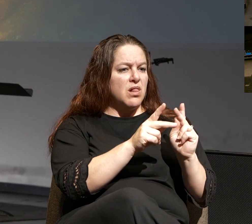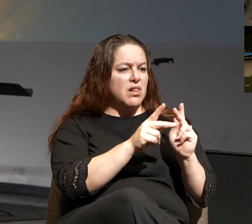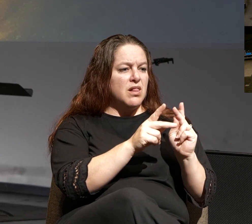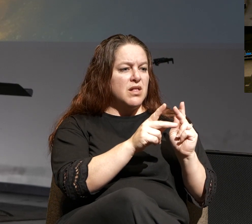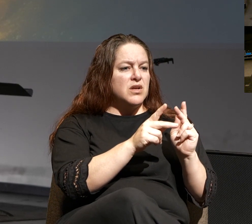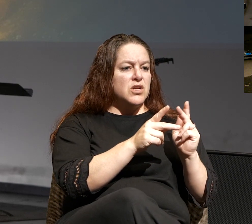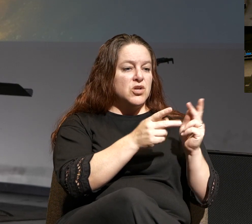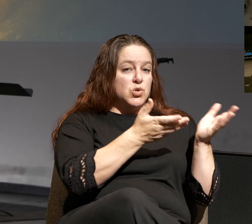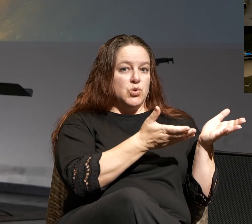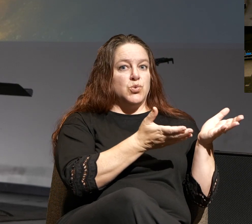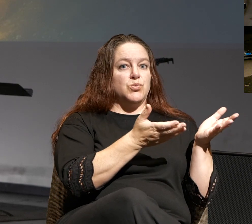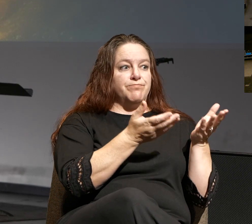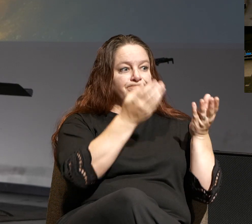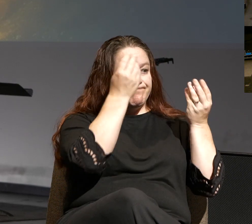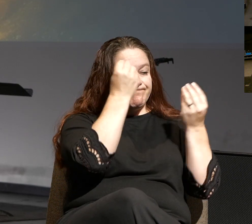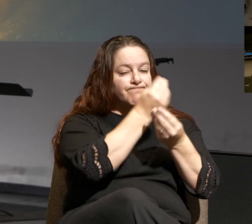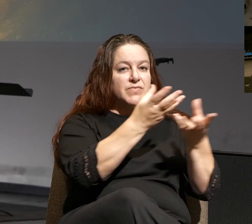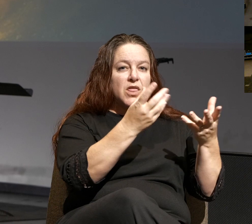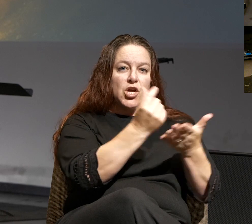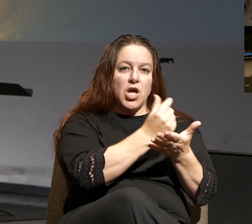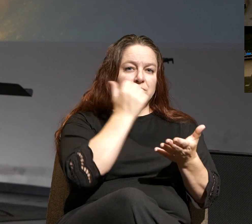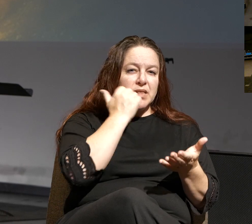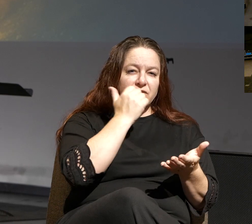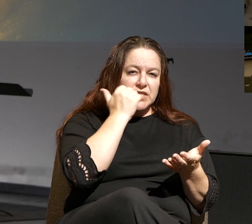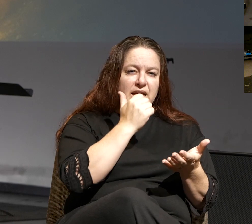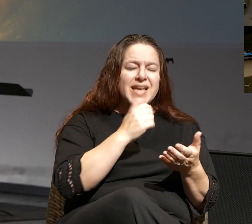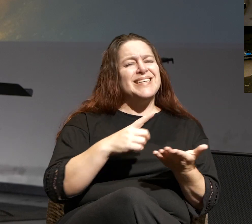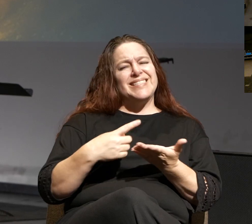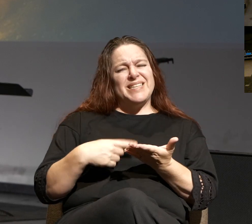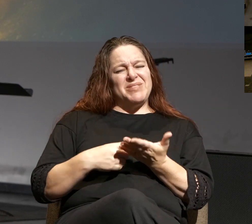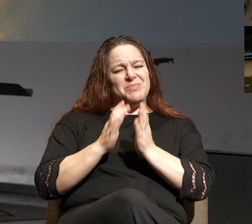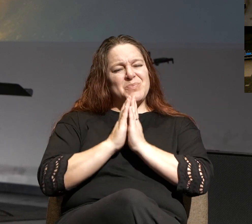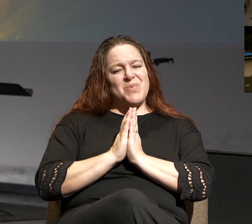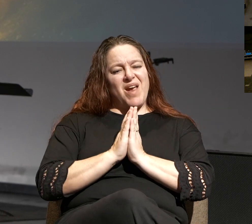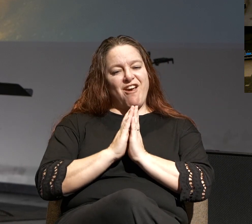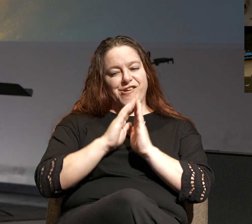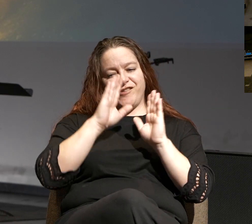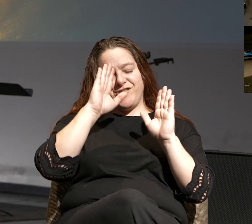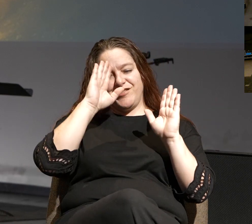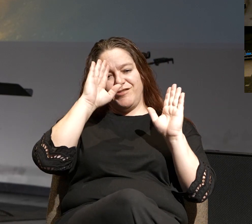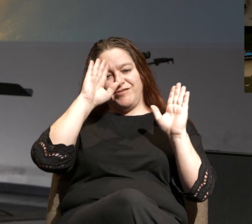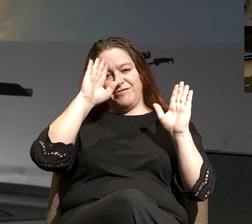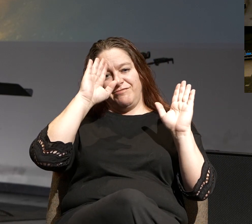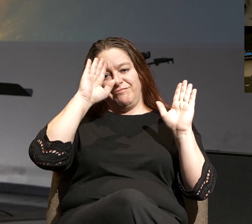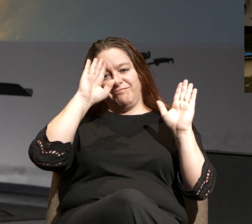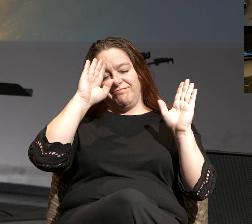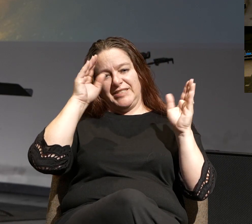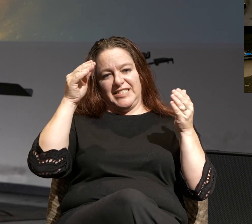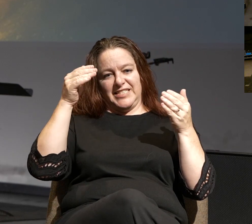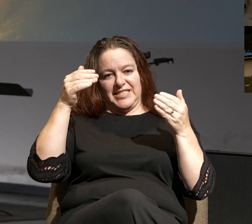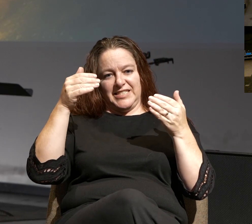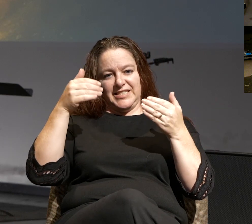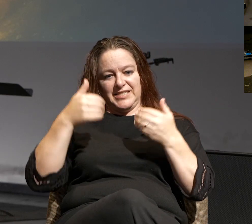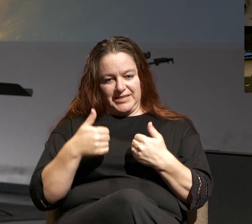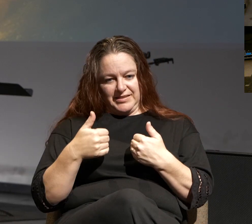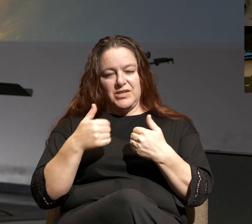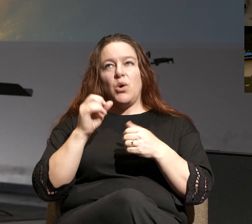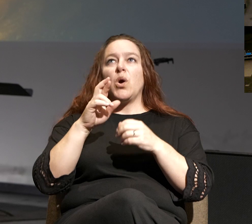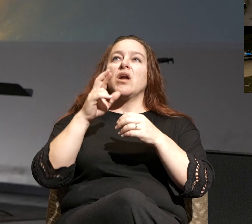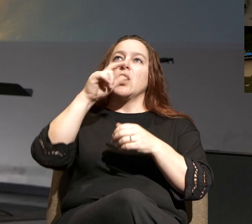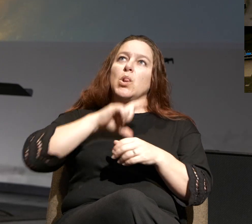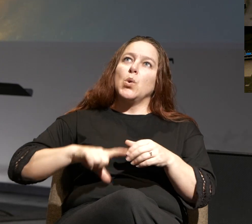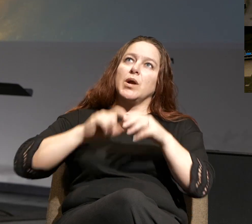carry it? I think our prayers sometimes are really often centered on, Lord, bless the food.